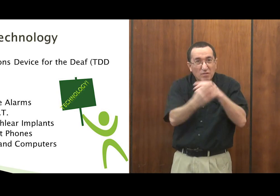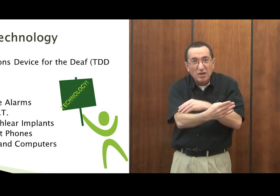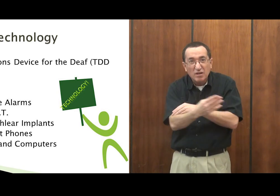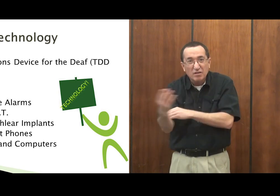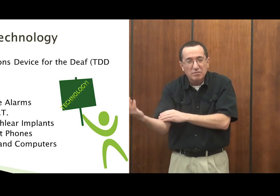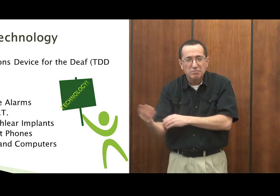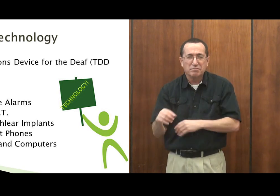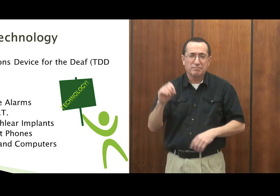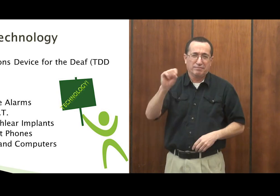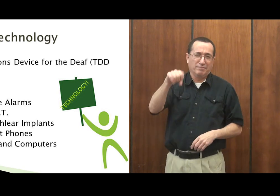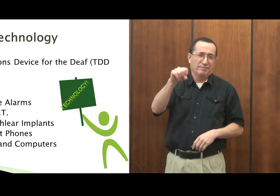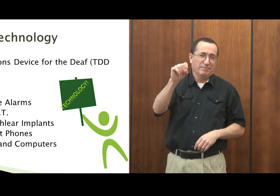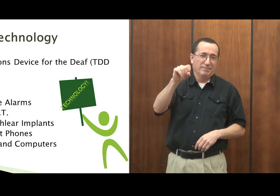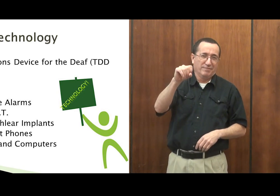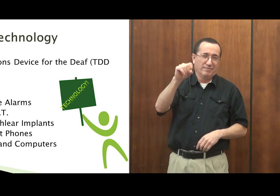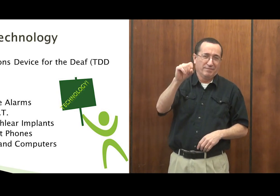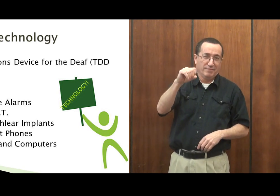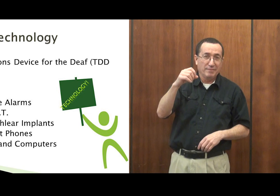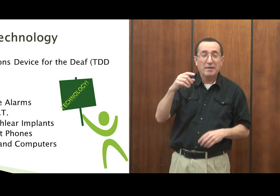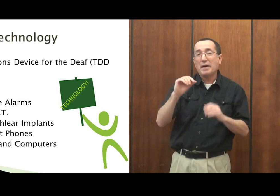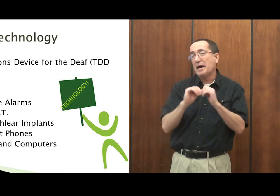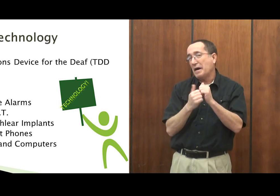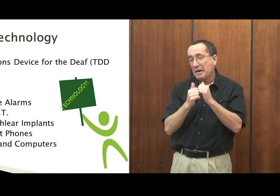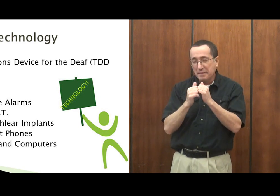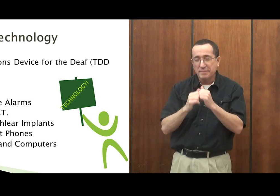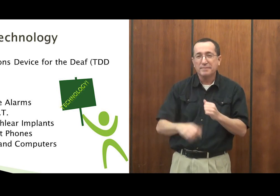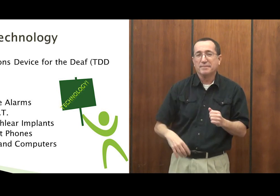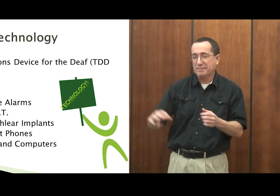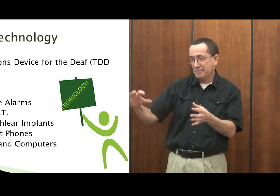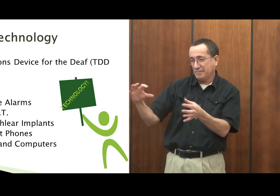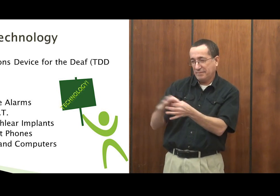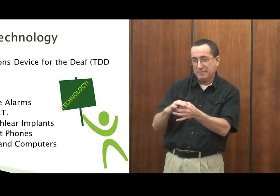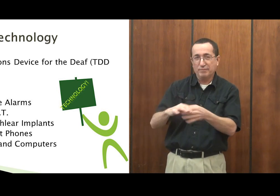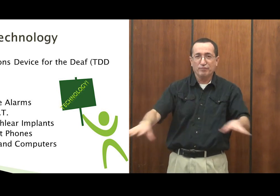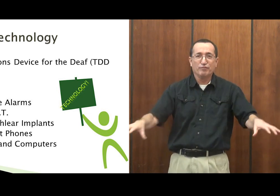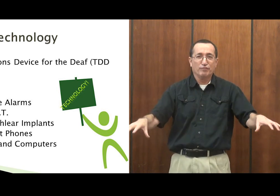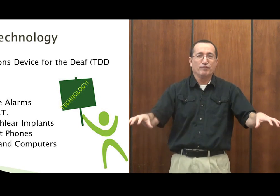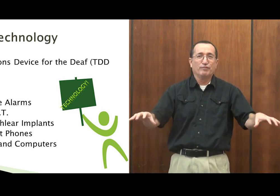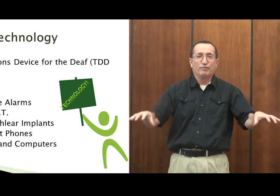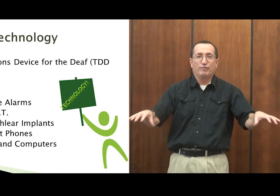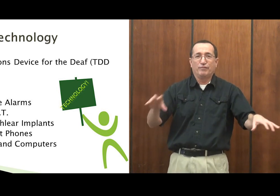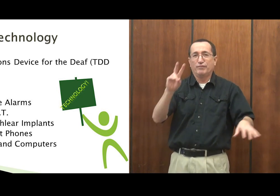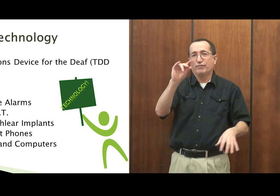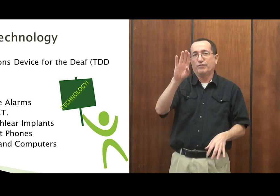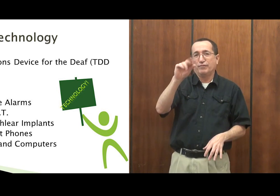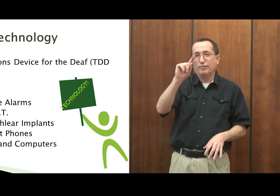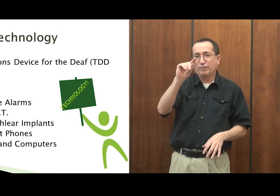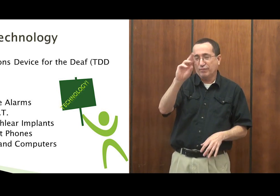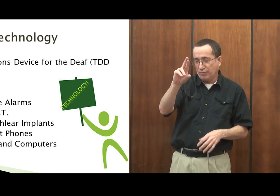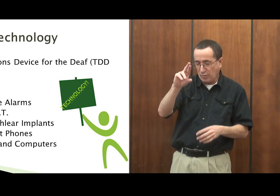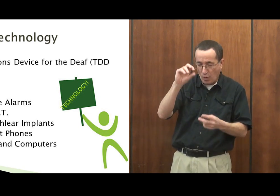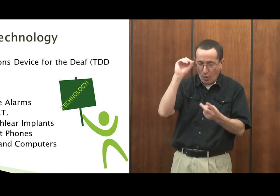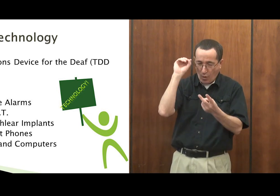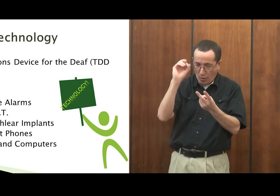wake up in the morning? How do they wake up? Of course we can. You know how we do it? We connect it to a vibrator.